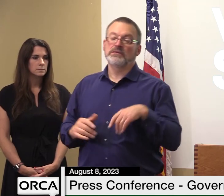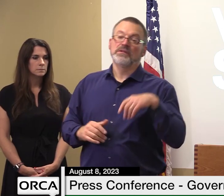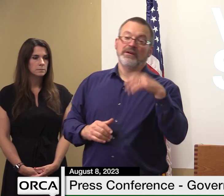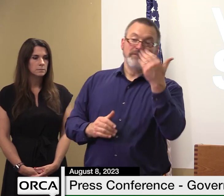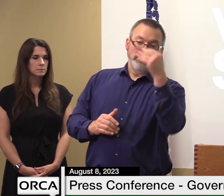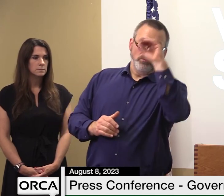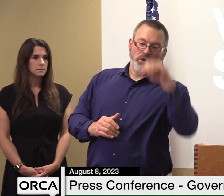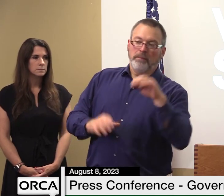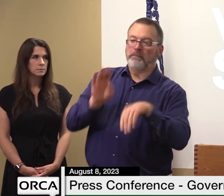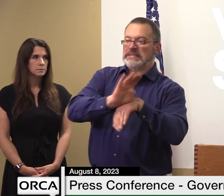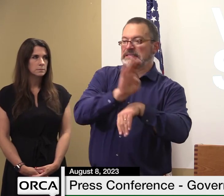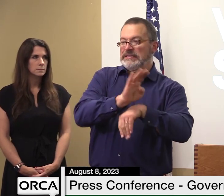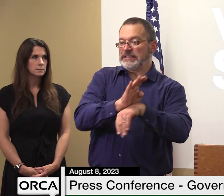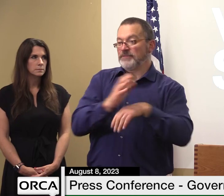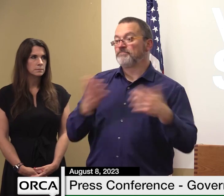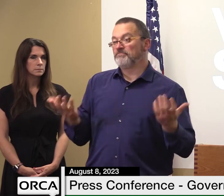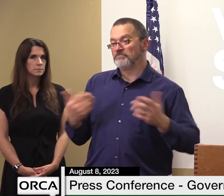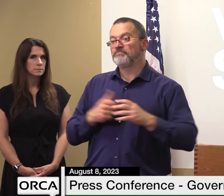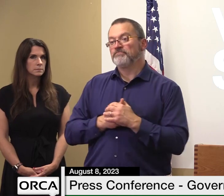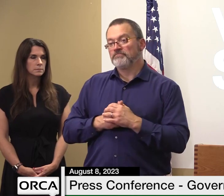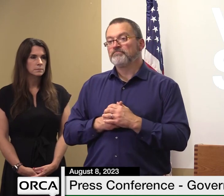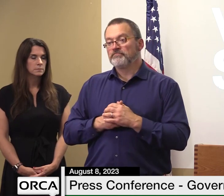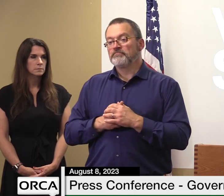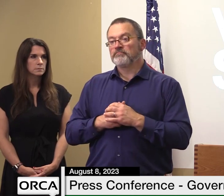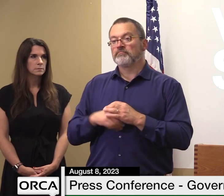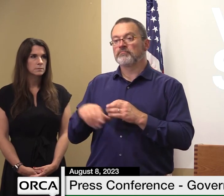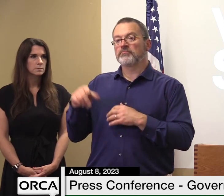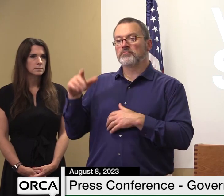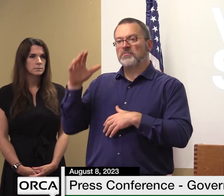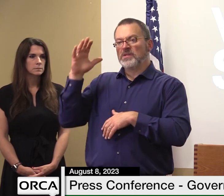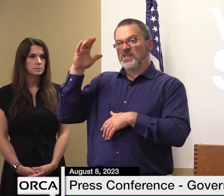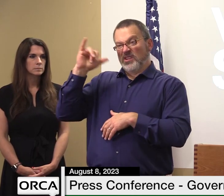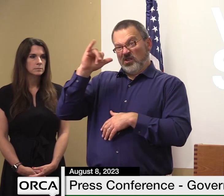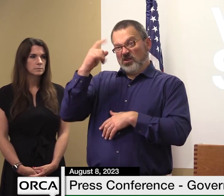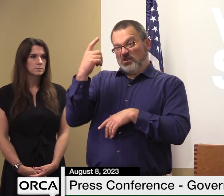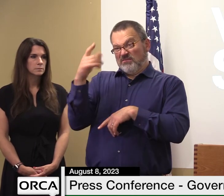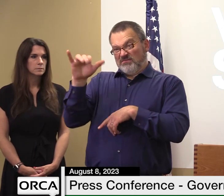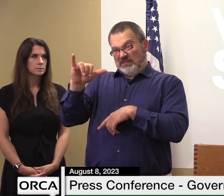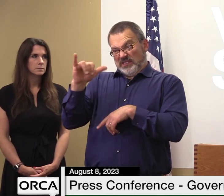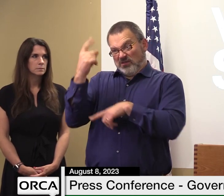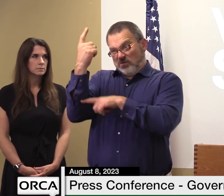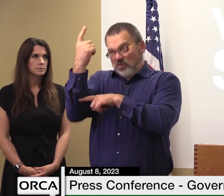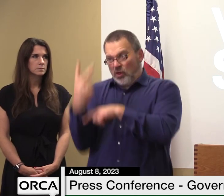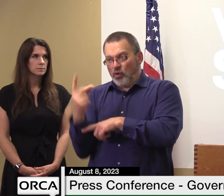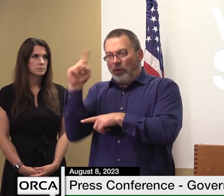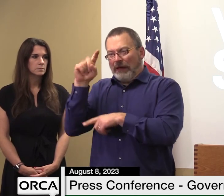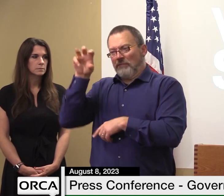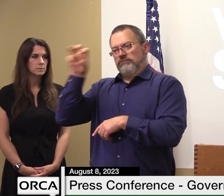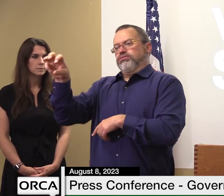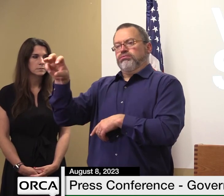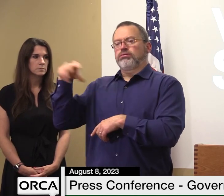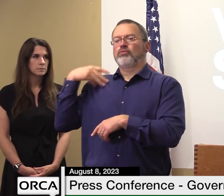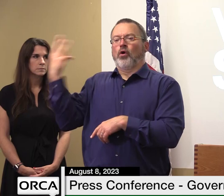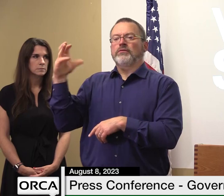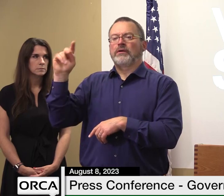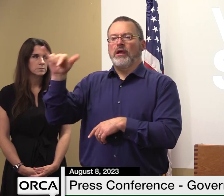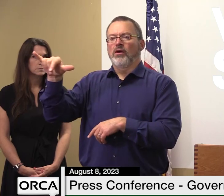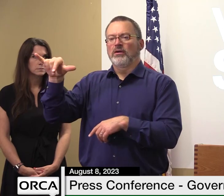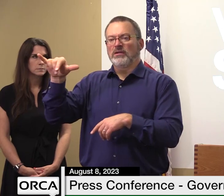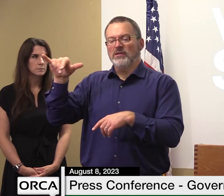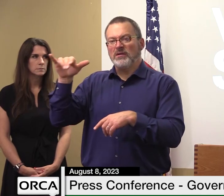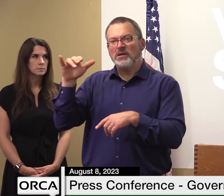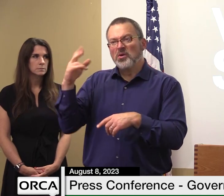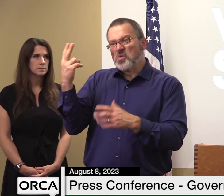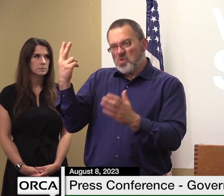washington county has accounted for one-third of all 211 reports with just over 2 000 calls coming from washington county